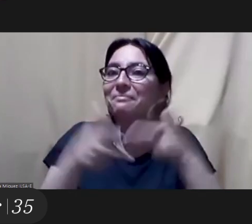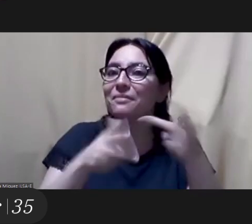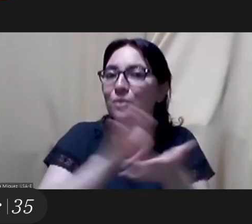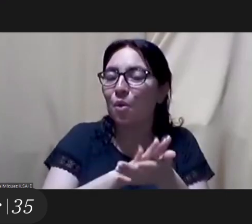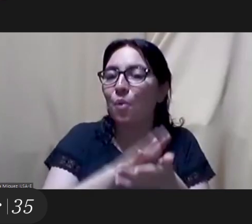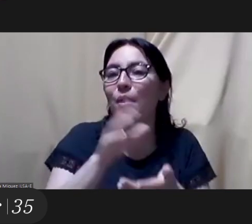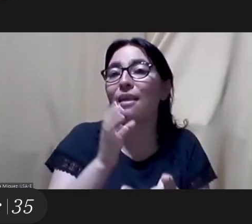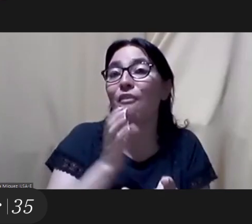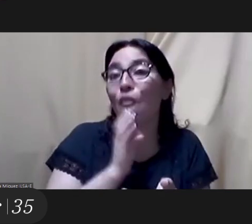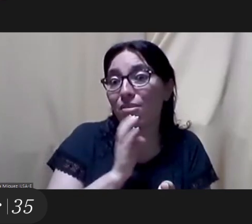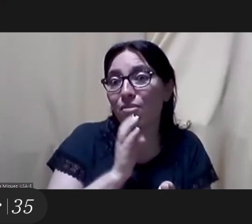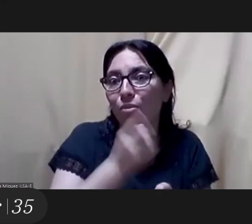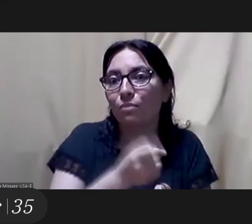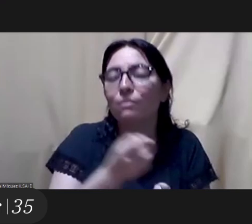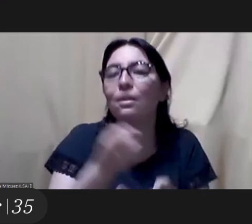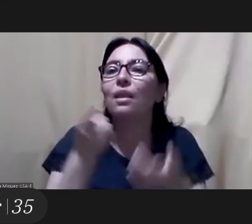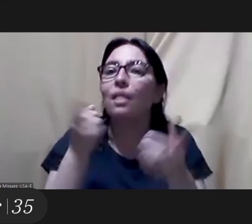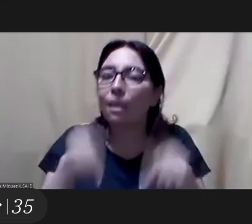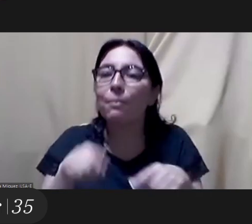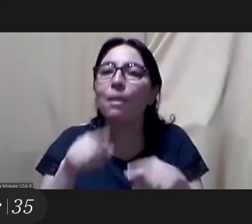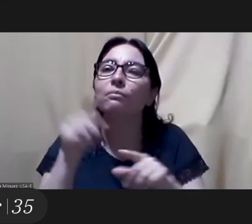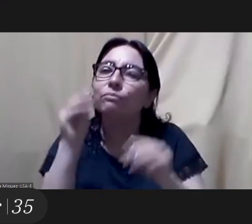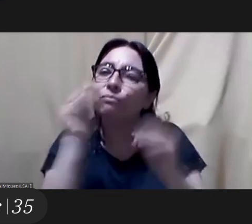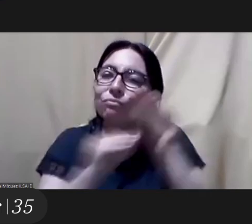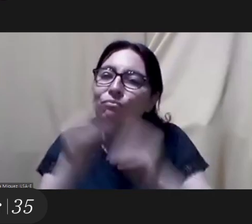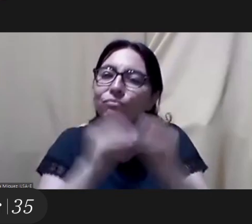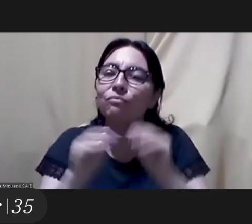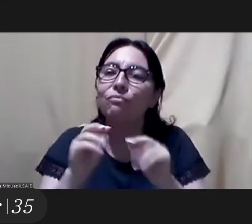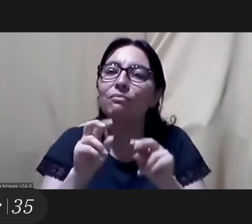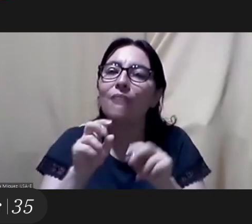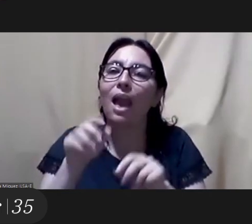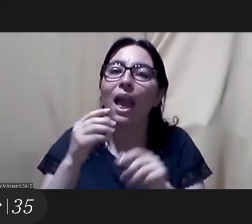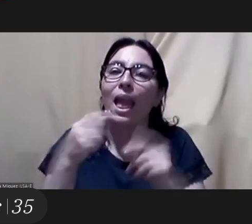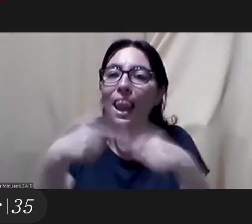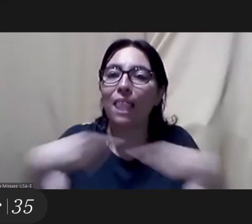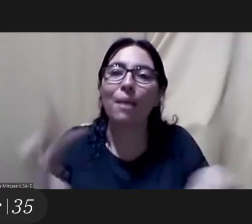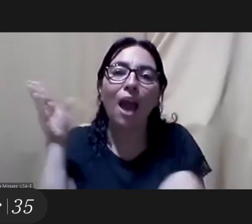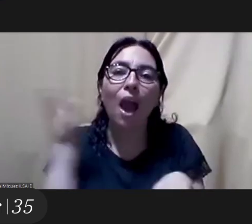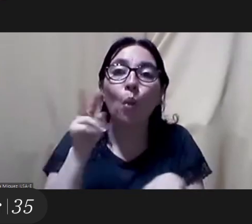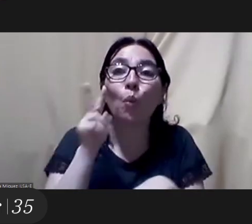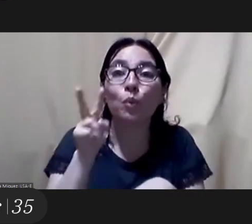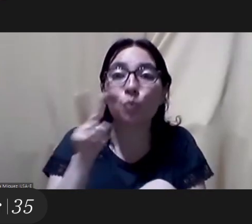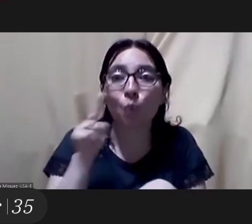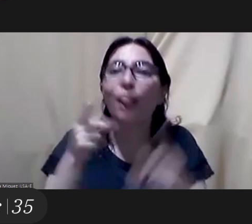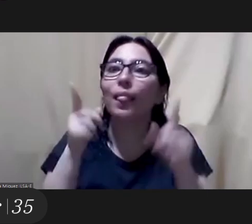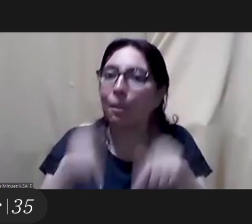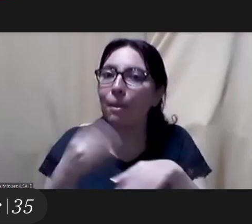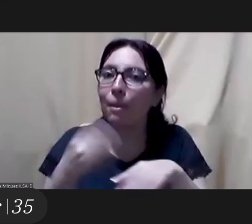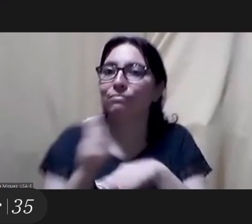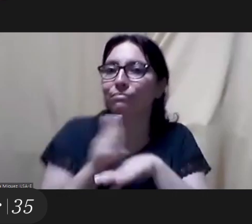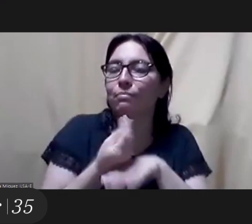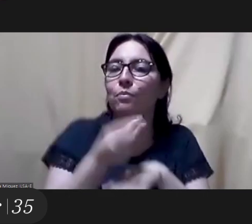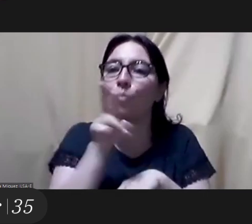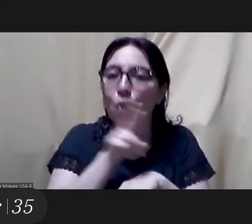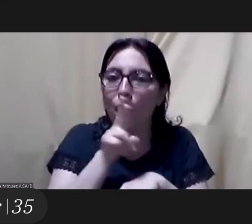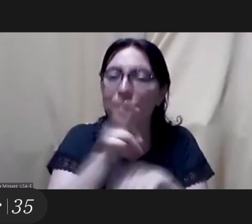audiovisual programming uh based on a woman's perspective and we had really interesting response from the